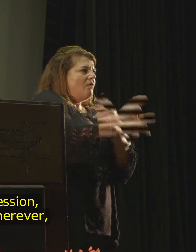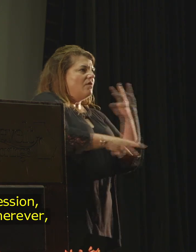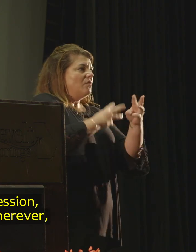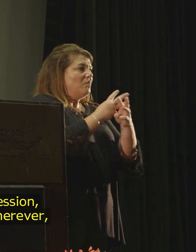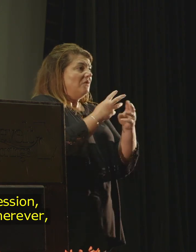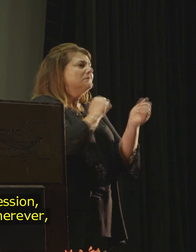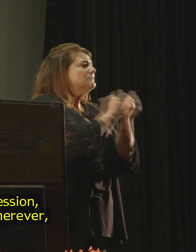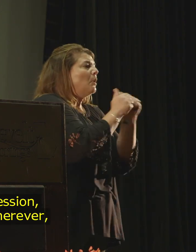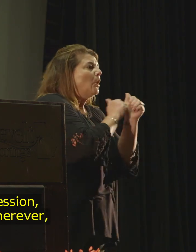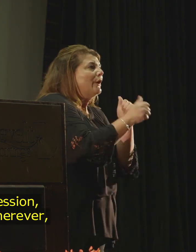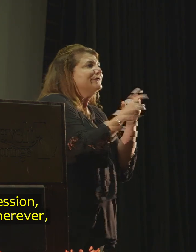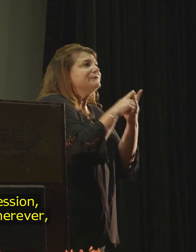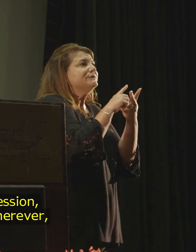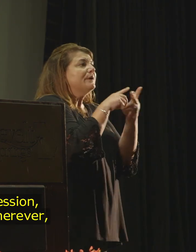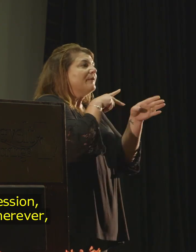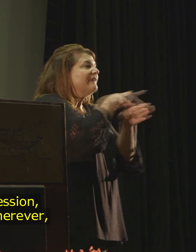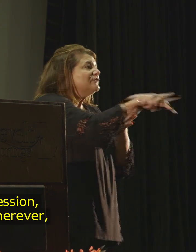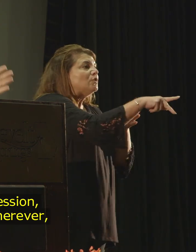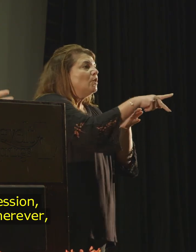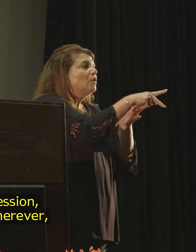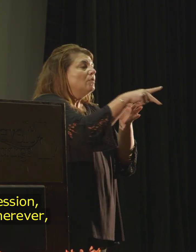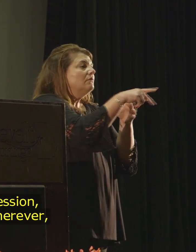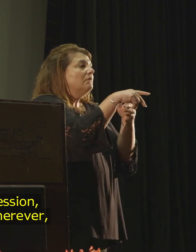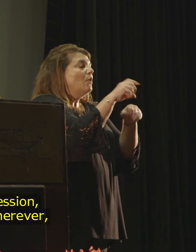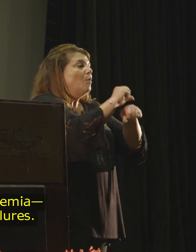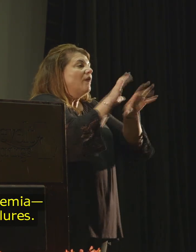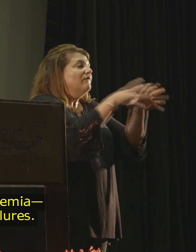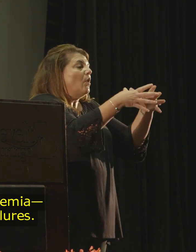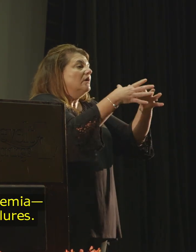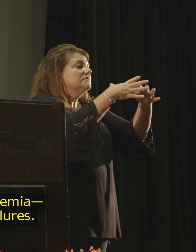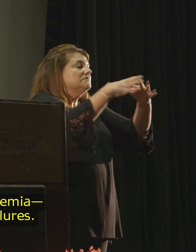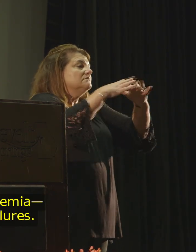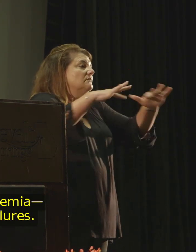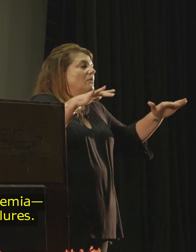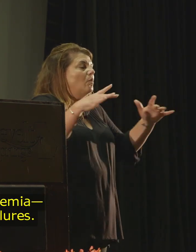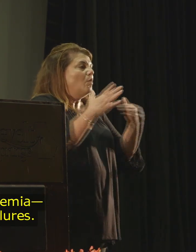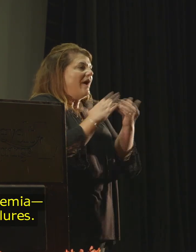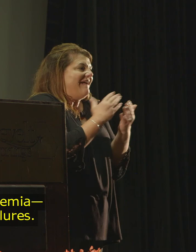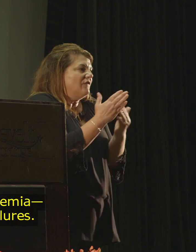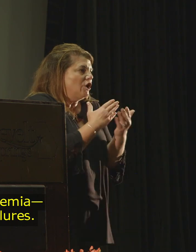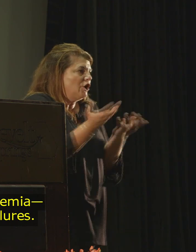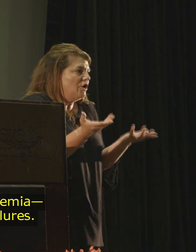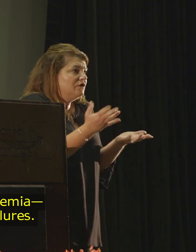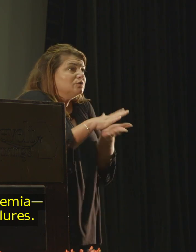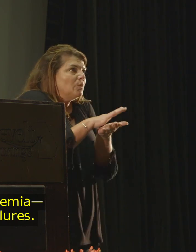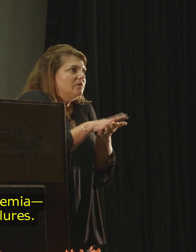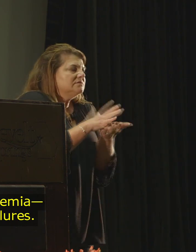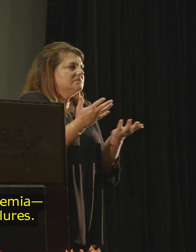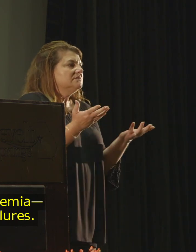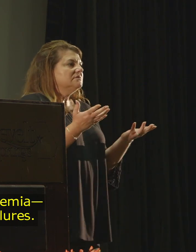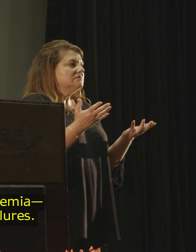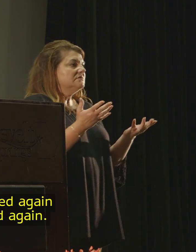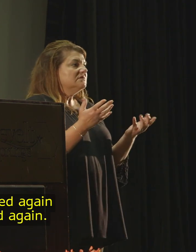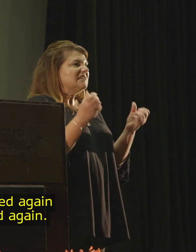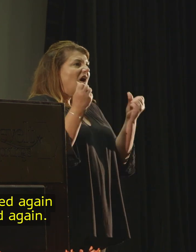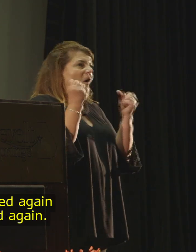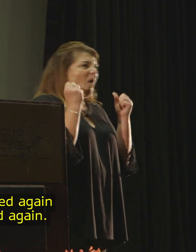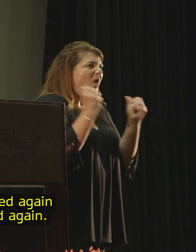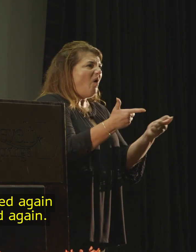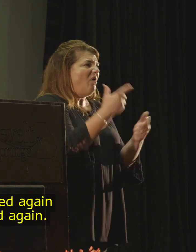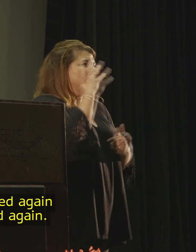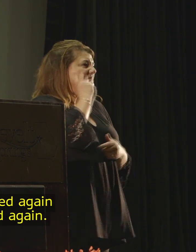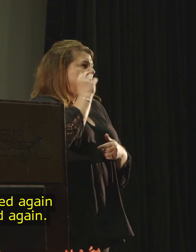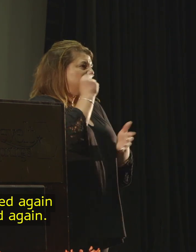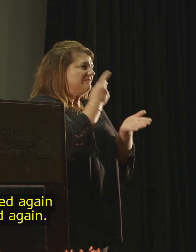sports, profession, workforce, wherever, schools, academia, they are failures. They have